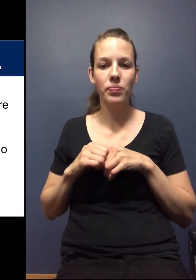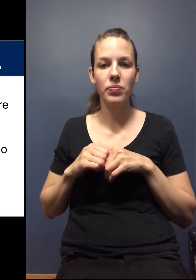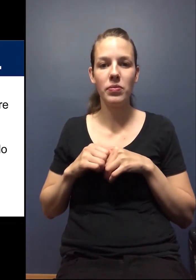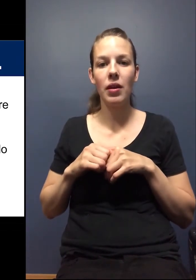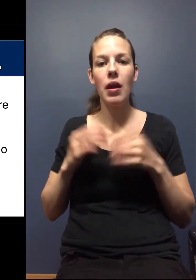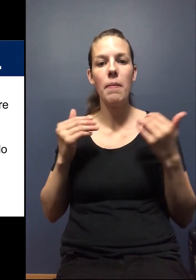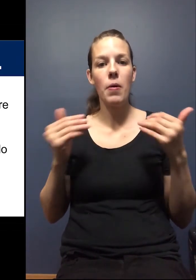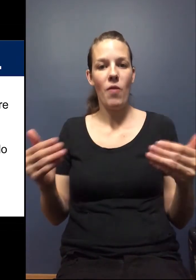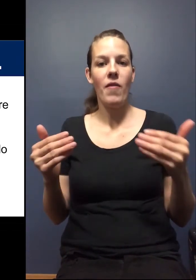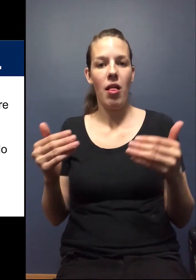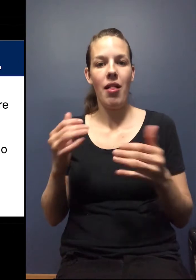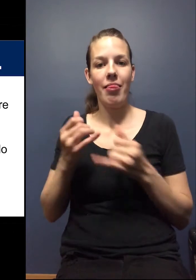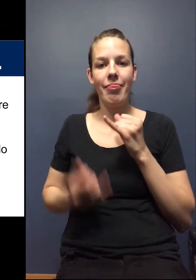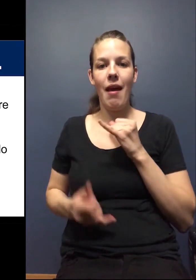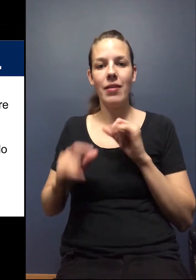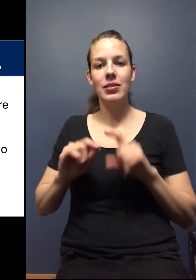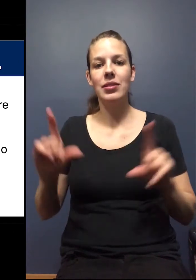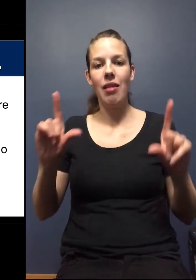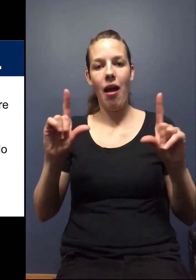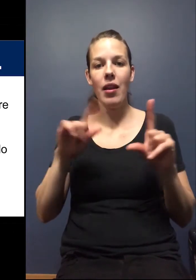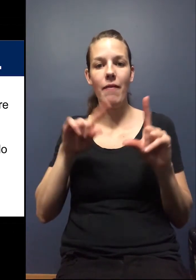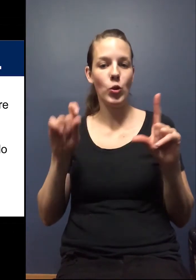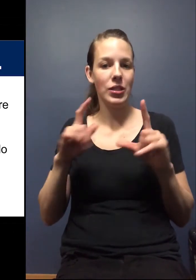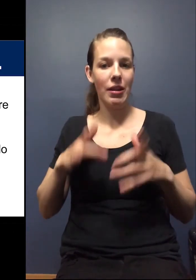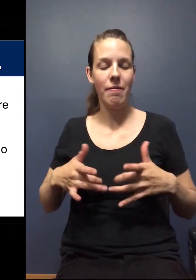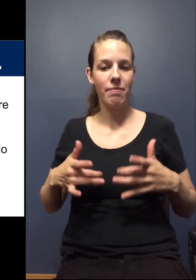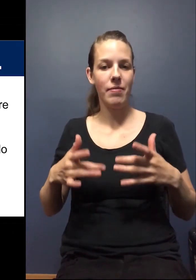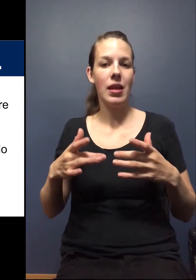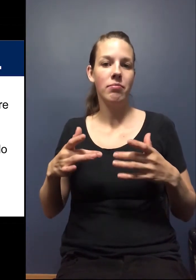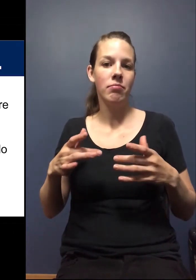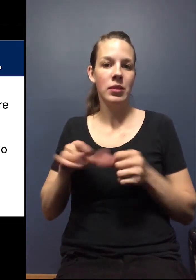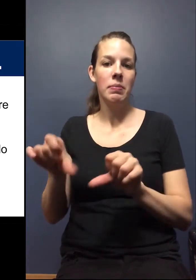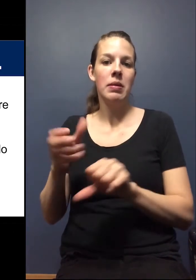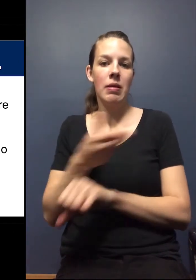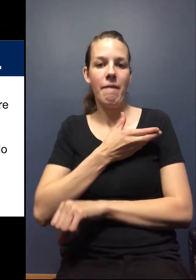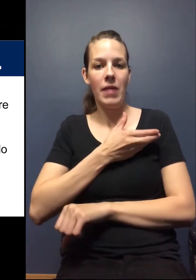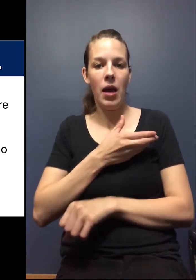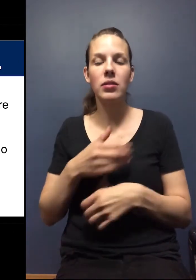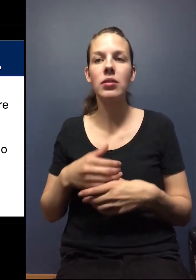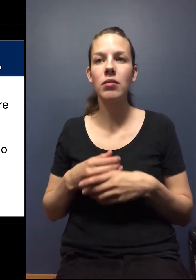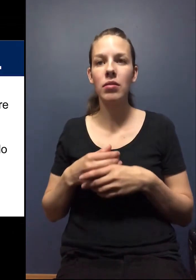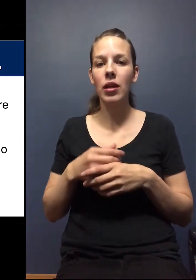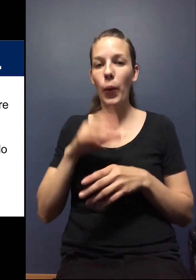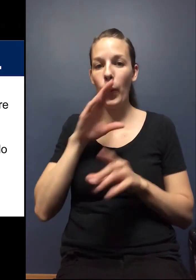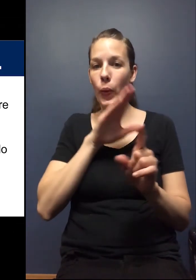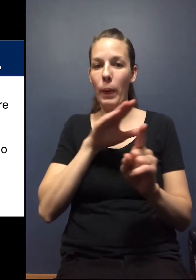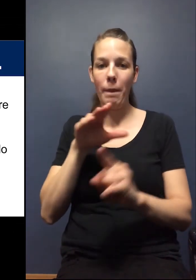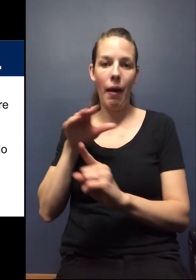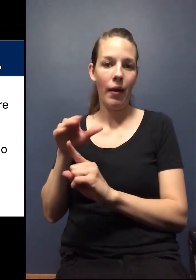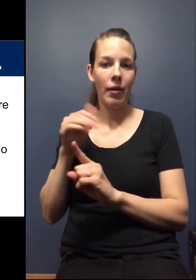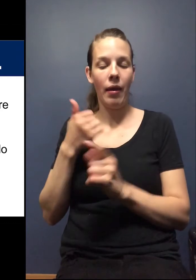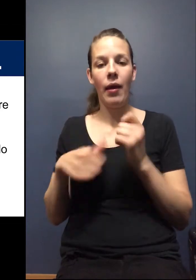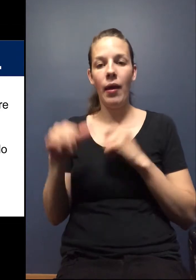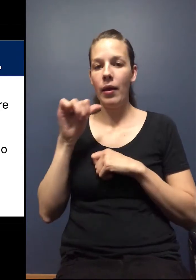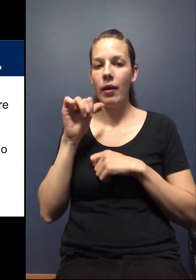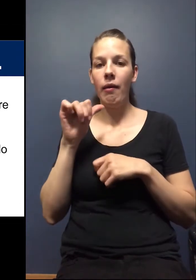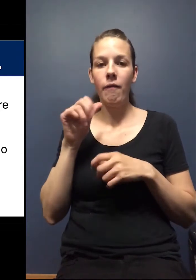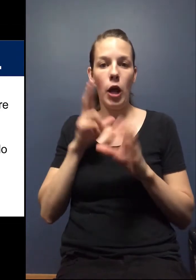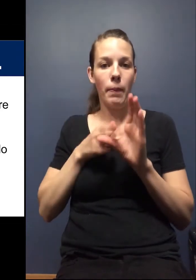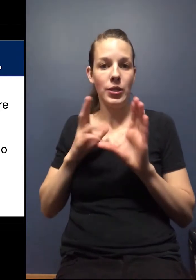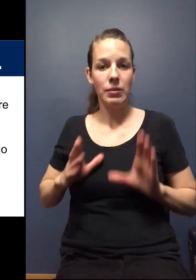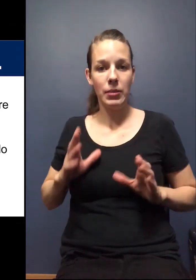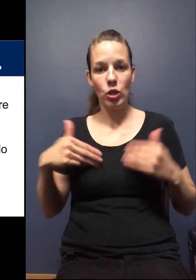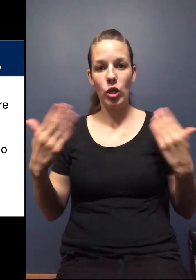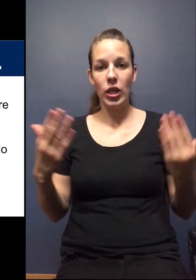I'm going to move us along to our last slide of questions that have been submitted in advance. Um, I'm going to remind any of our participants